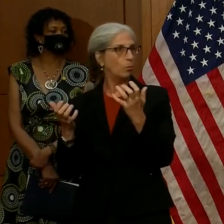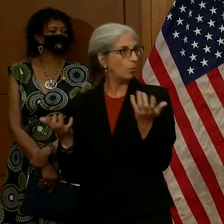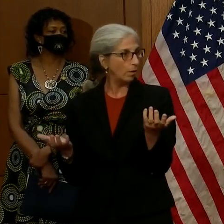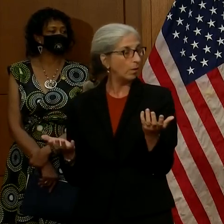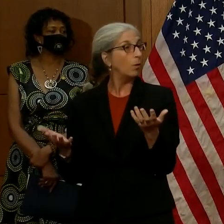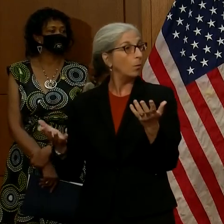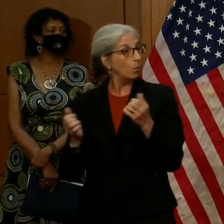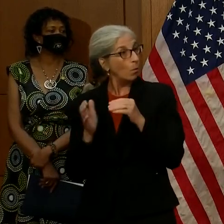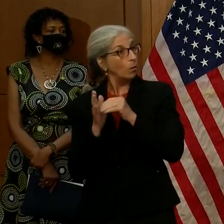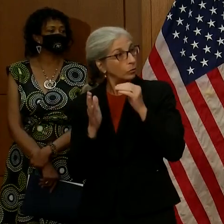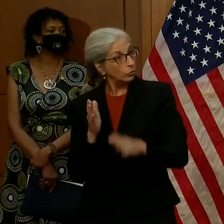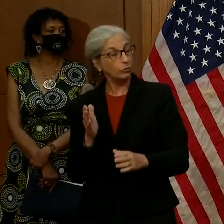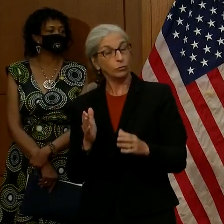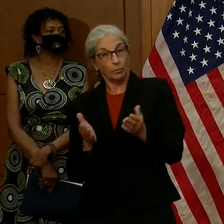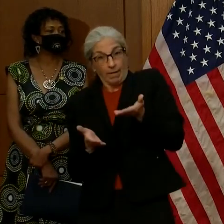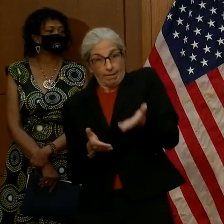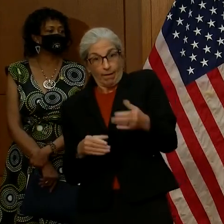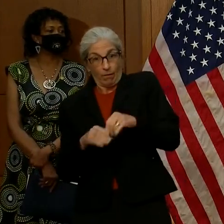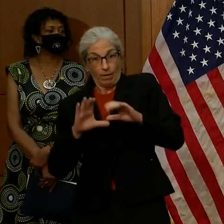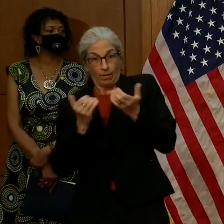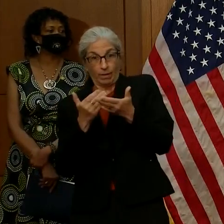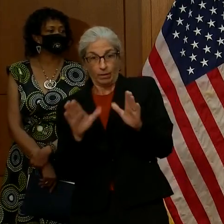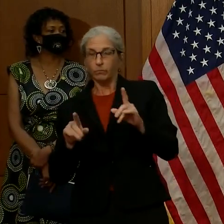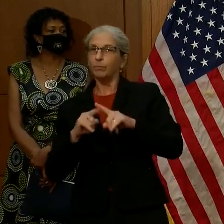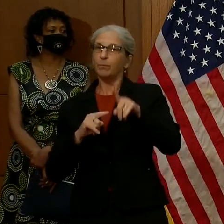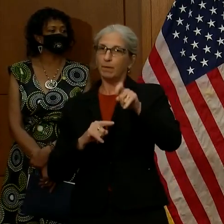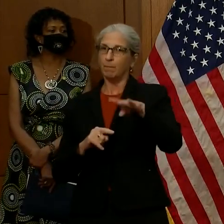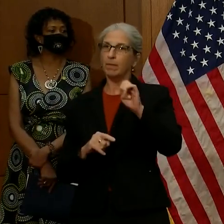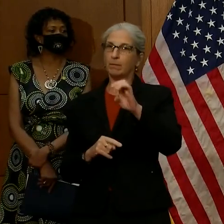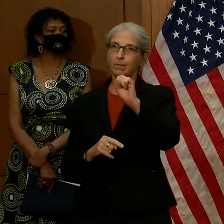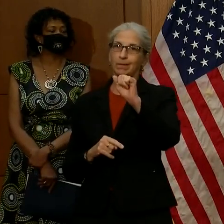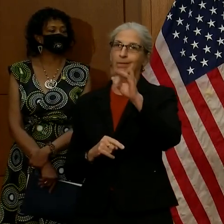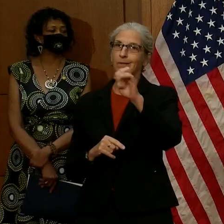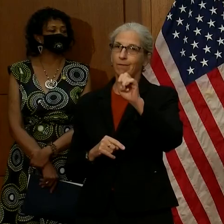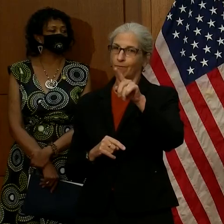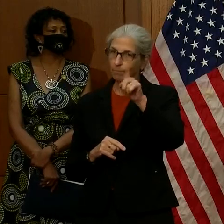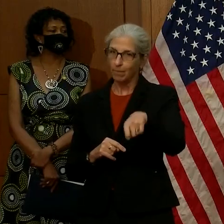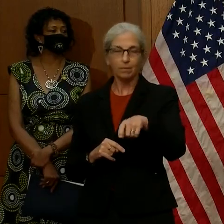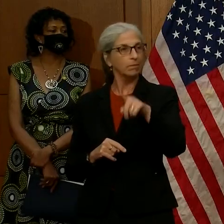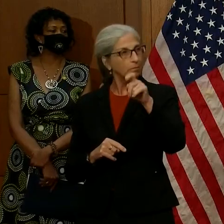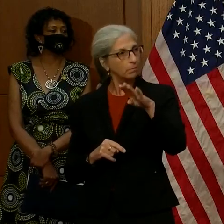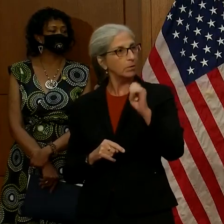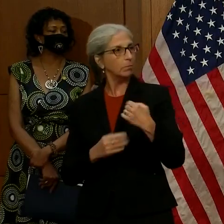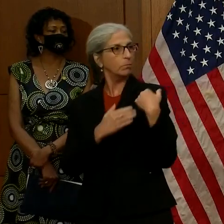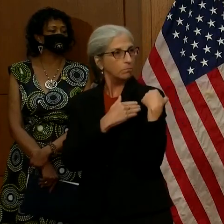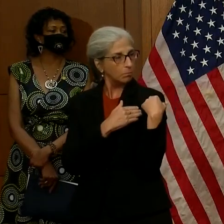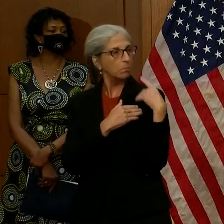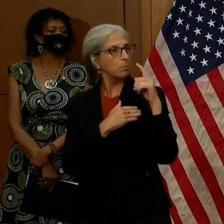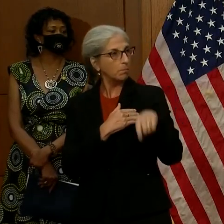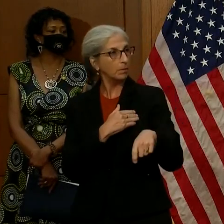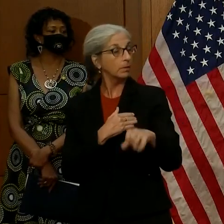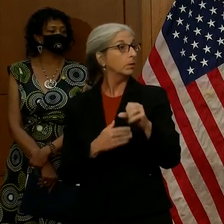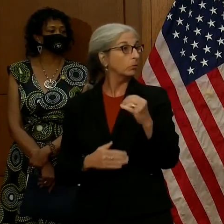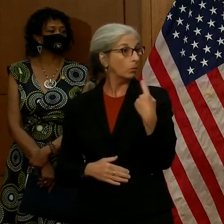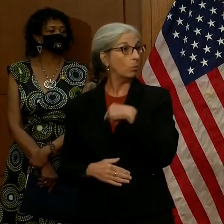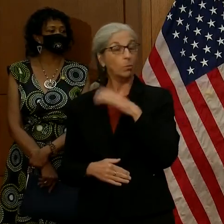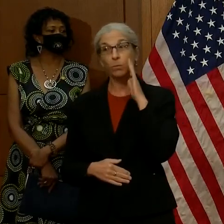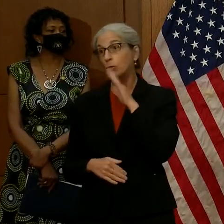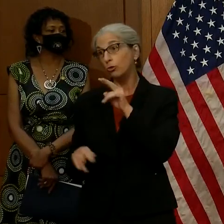be in the classroom. But we really, we need to do it safely and responsibly. And so, we'll continue to monitor it.